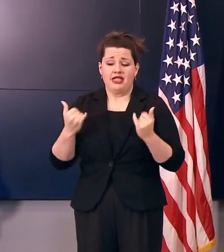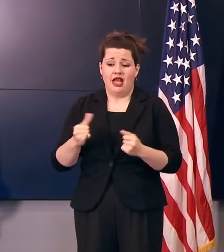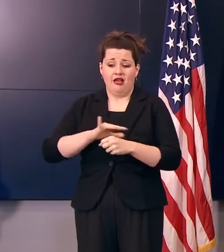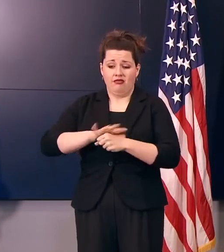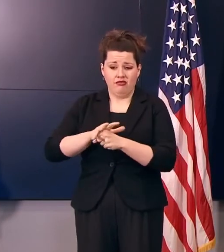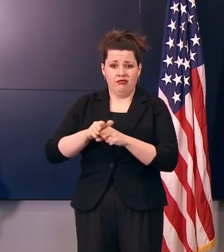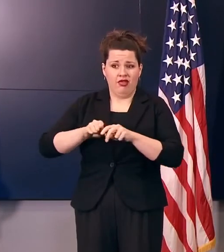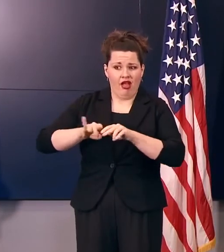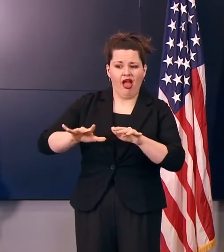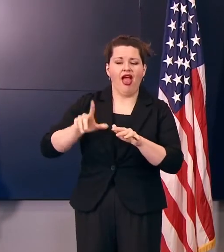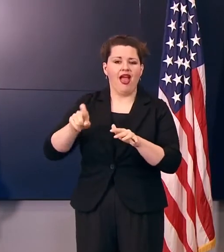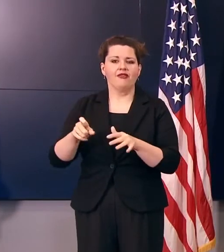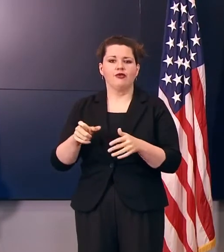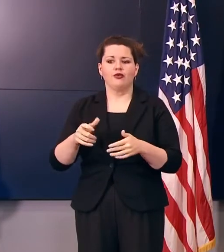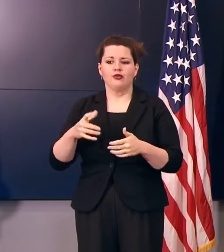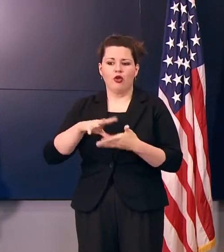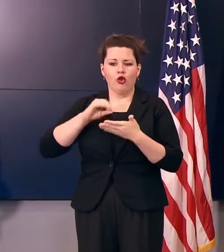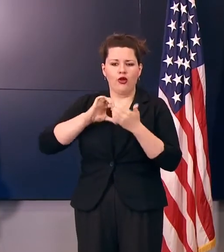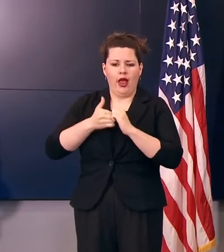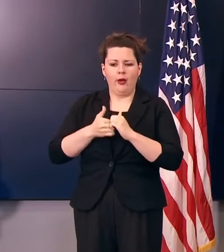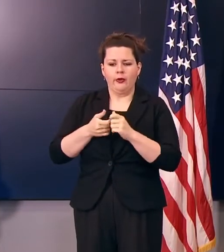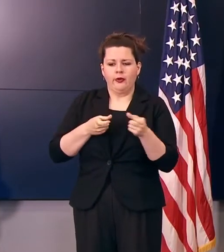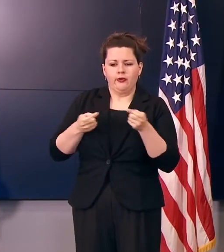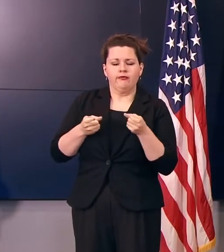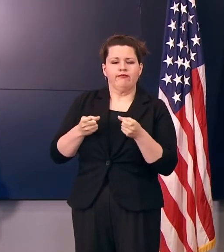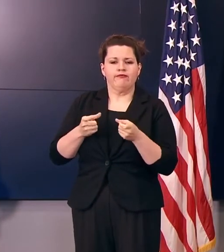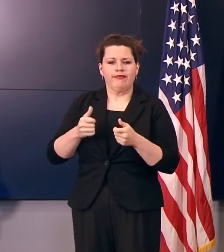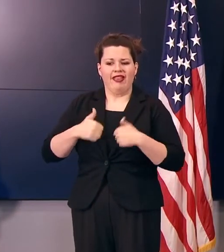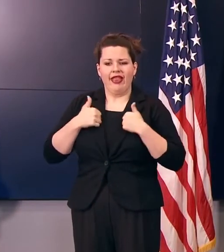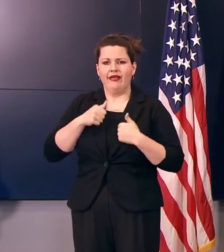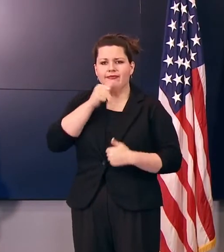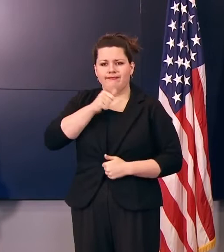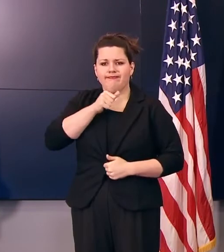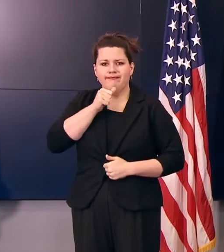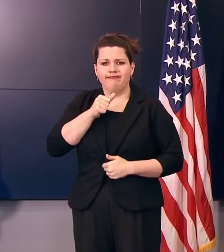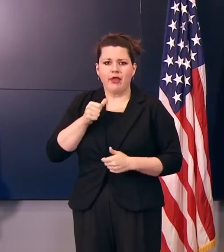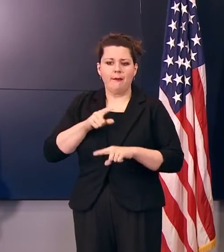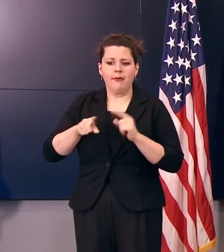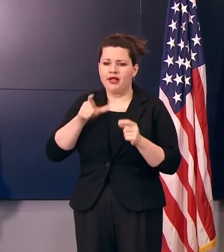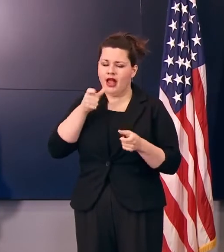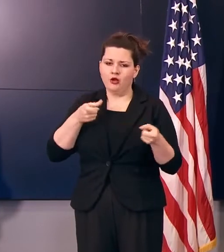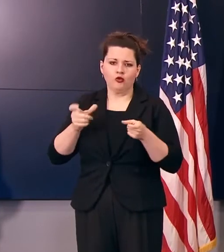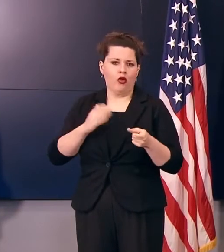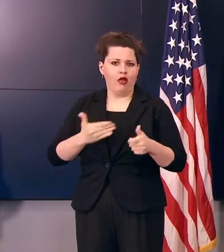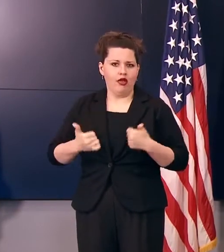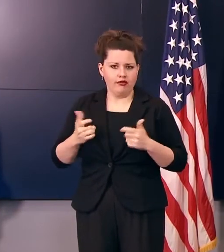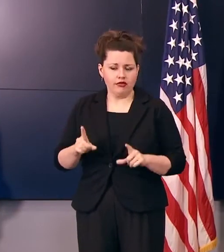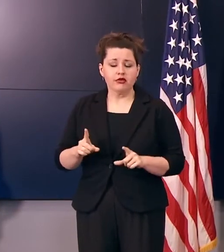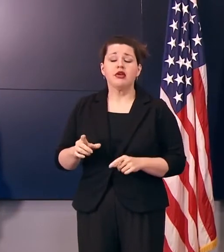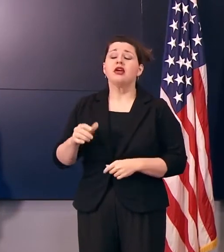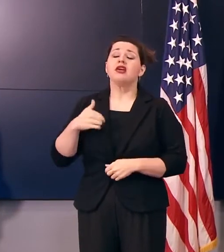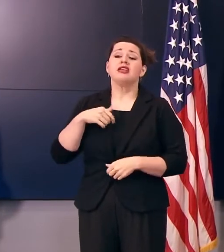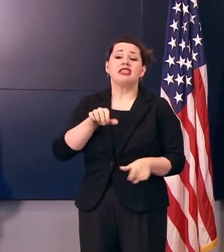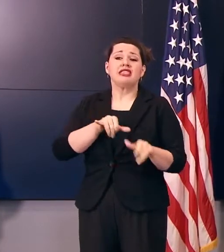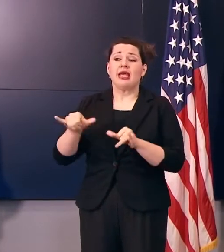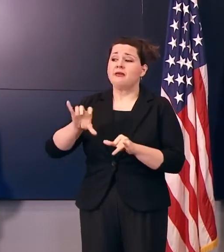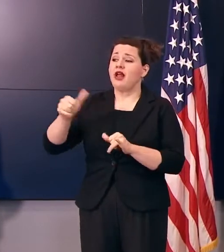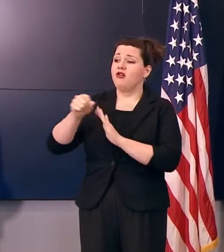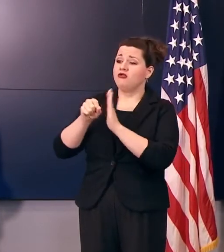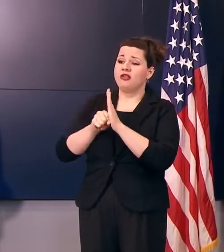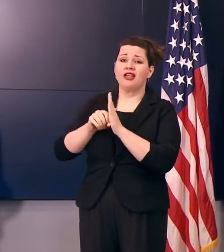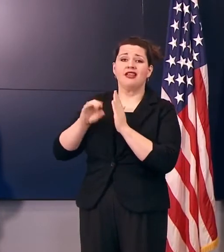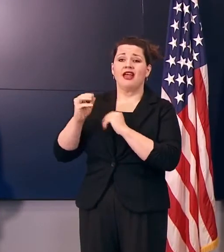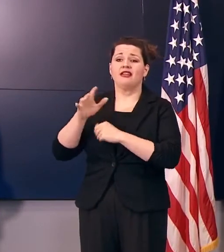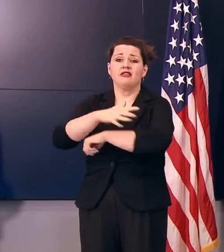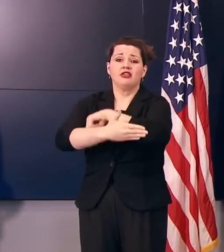activity without letting it govern our lives. Like people in every state in America and countries across the world, Iowans have